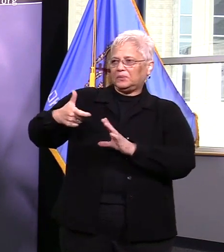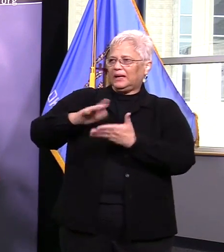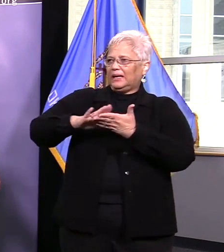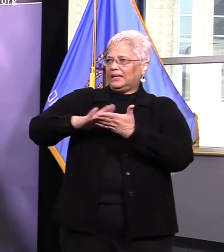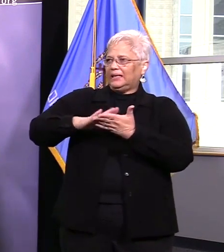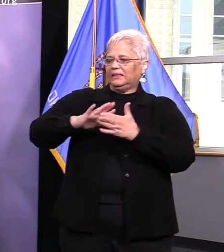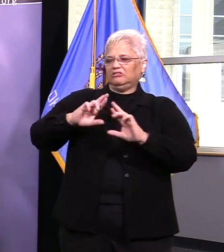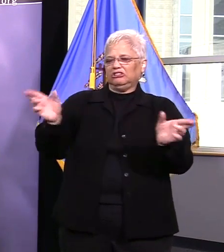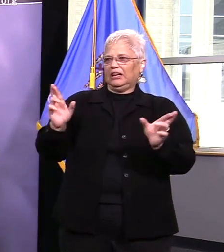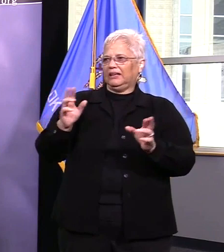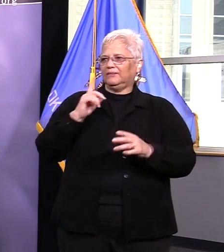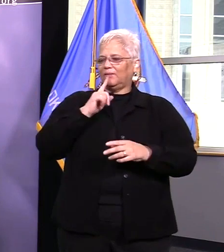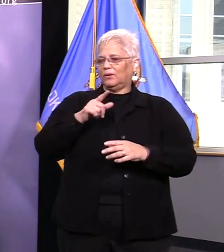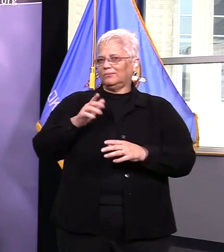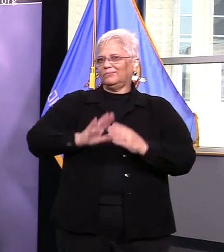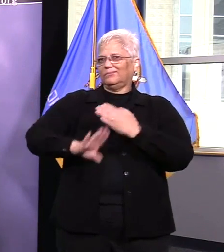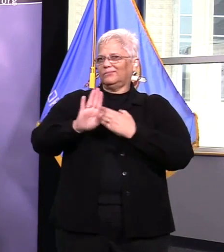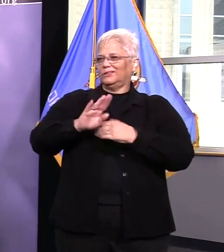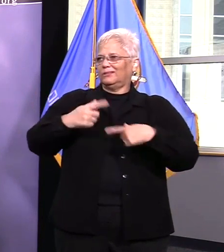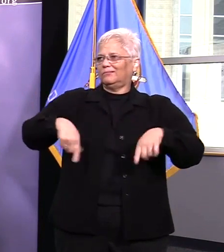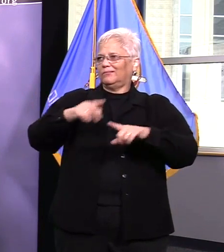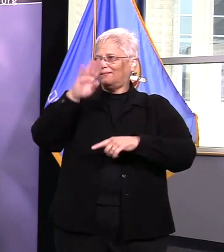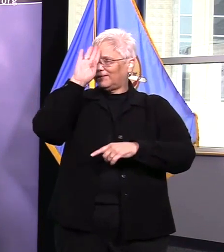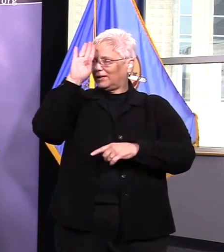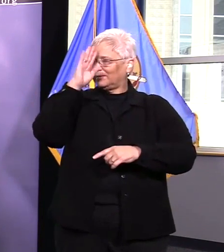and then uh bridal auto please